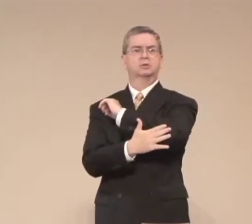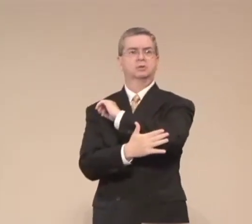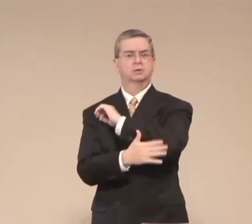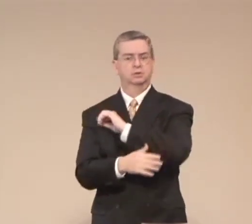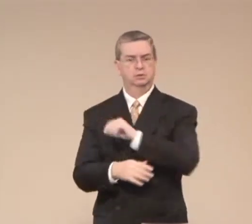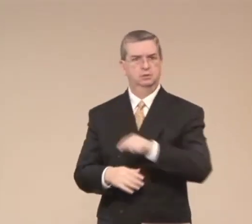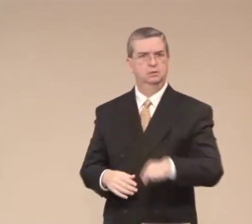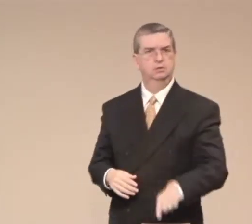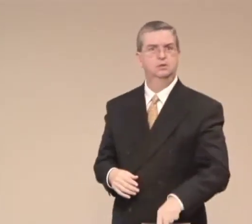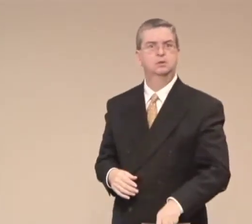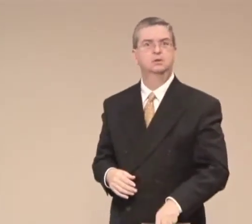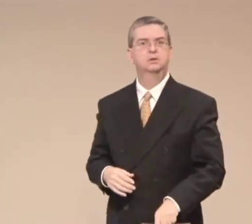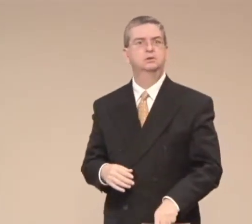And that's a country.